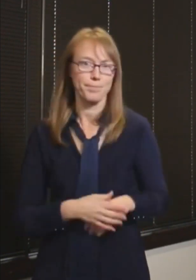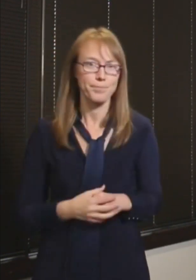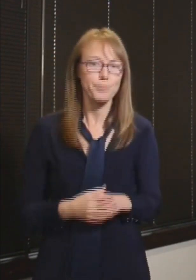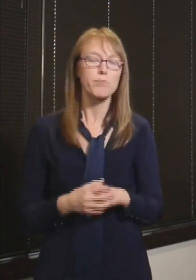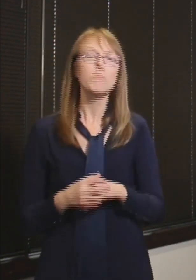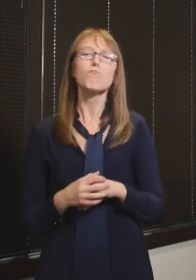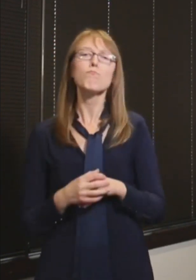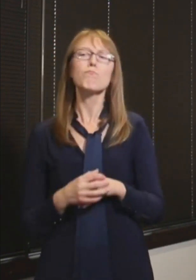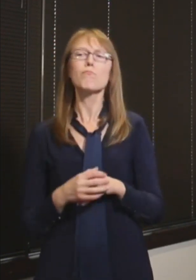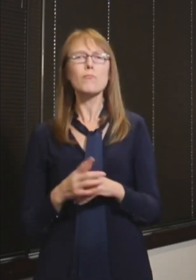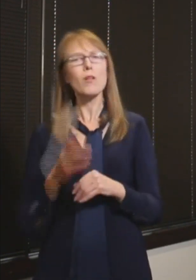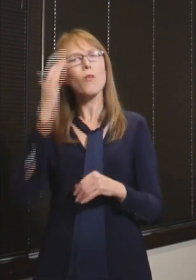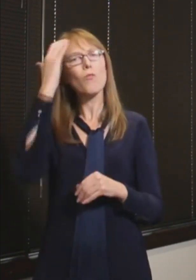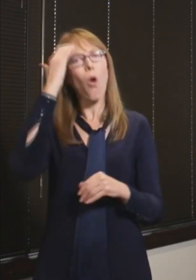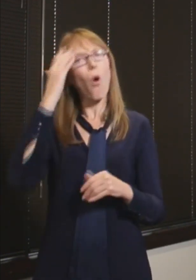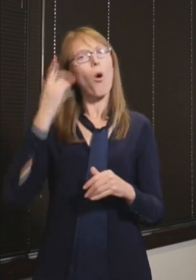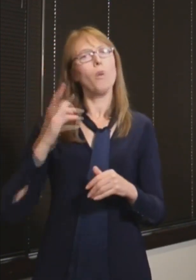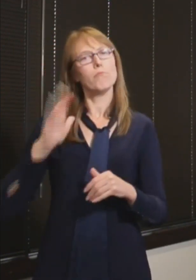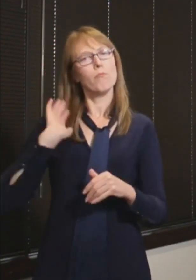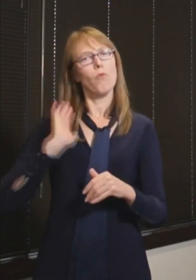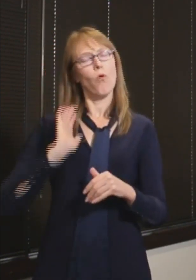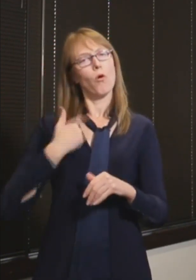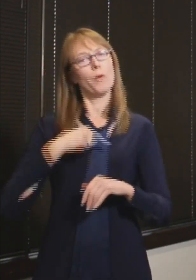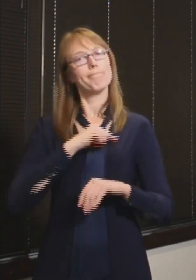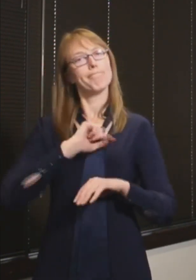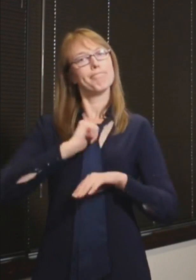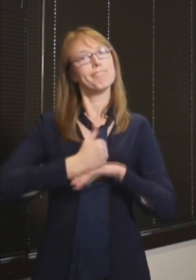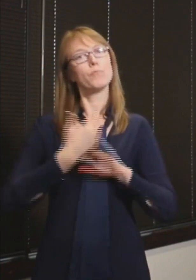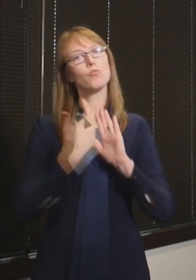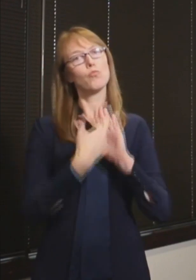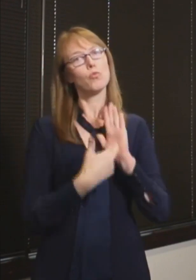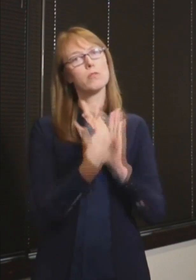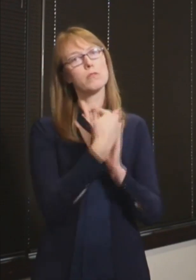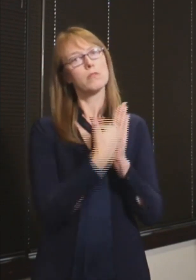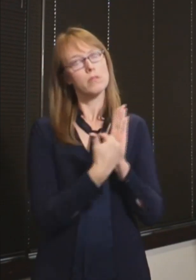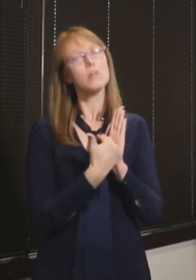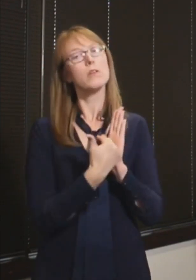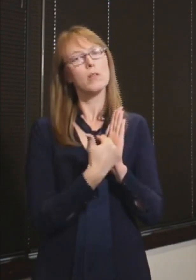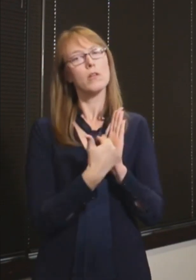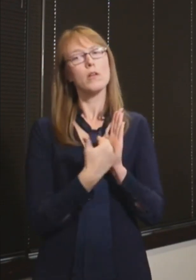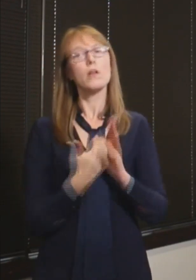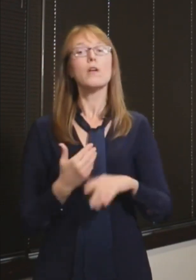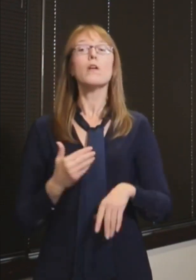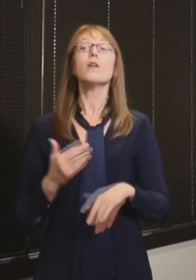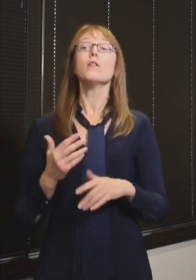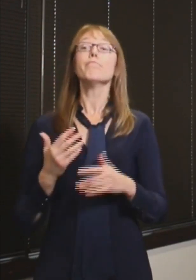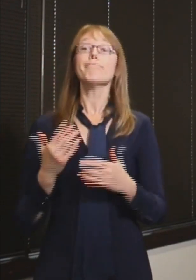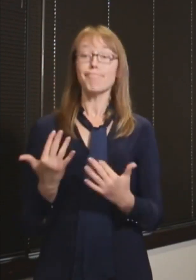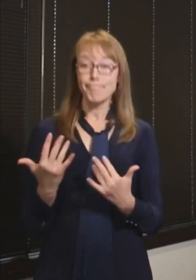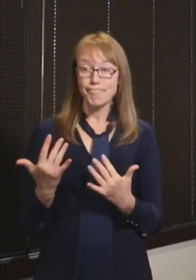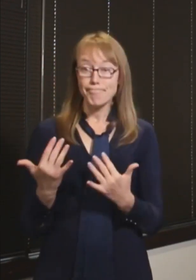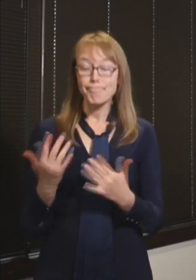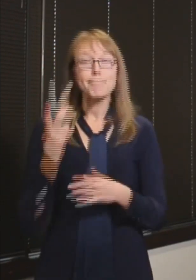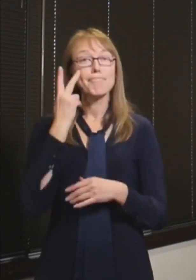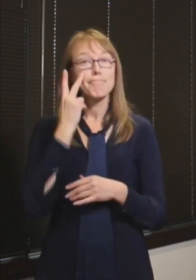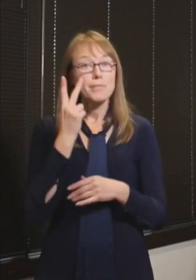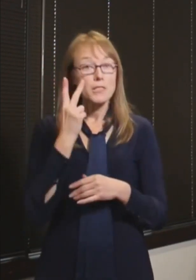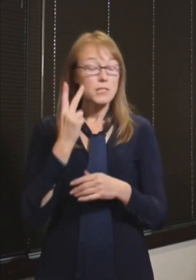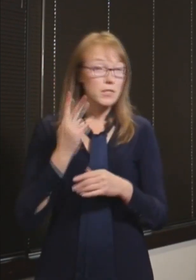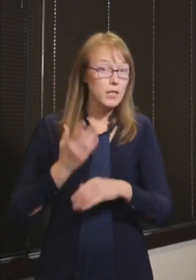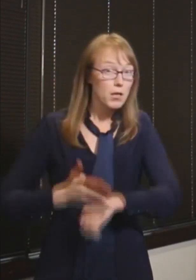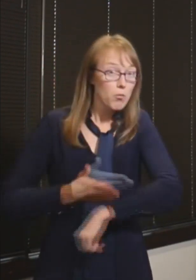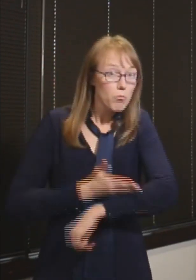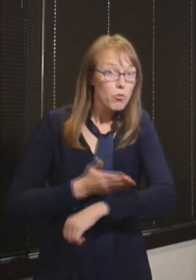takes a couple of weeks before we see the impact of those interventions. And so if those cases continue to rise,